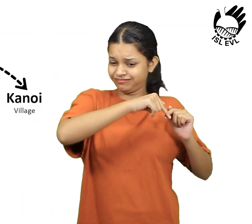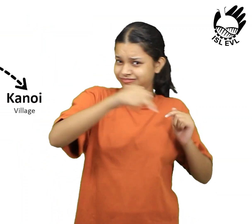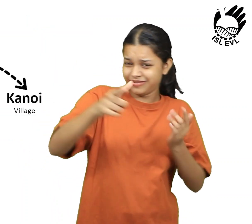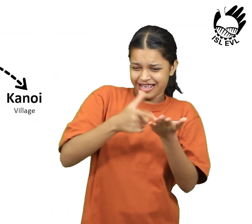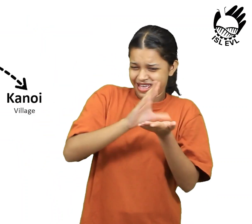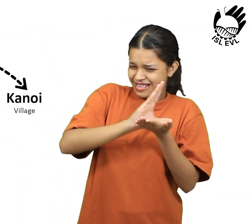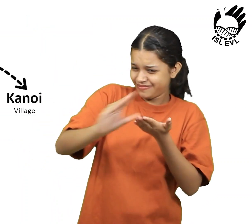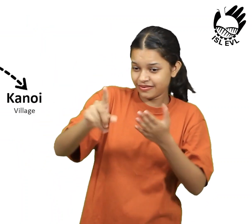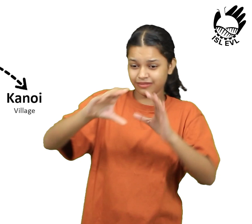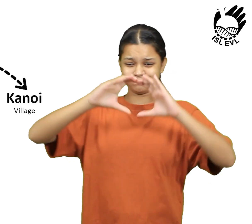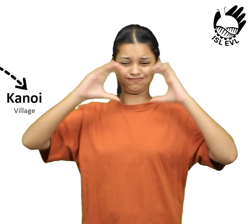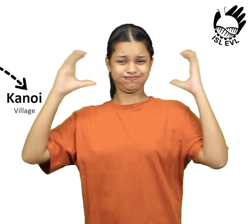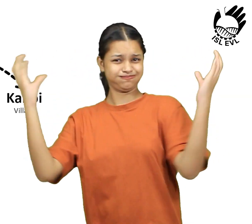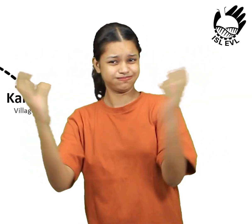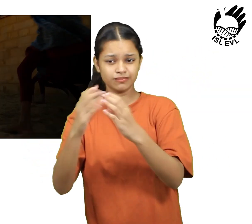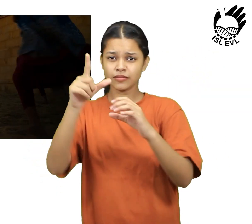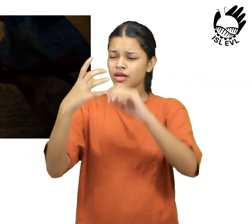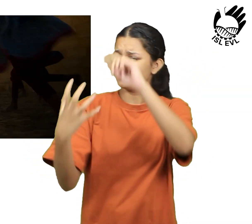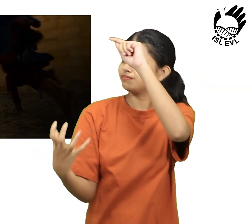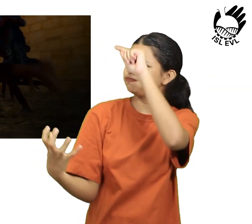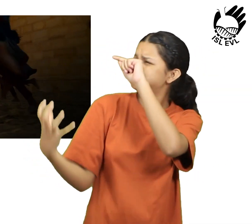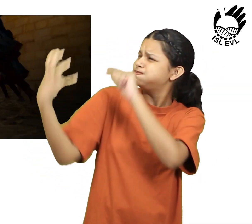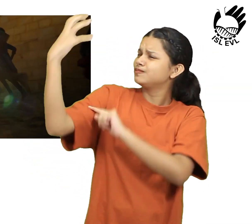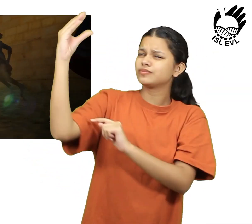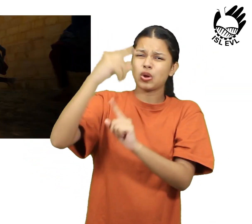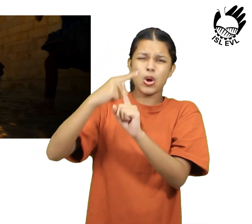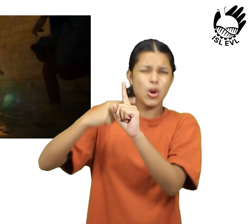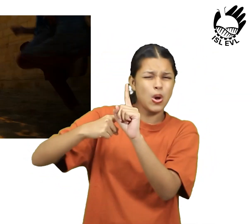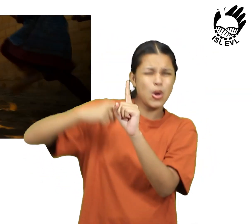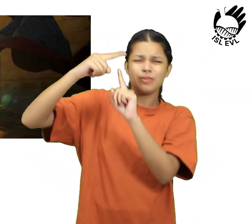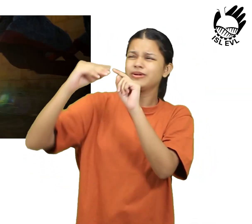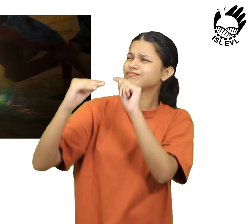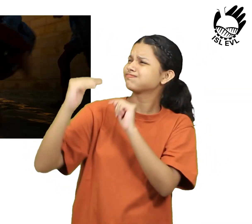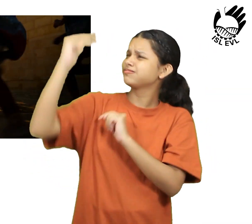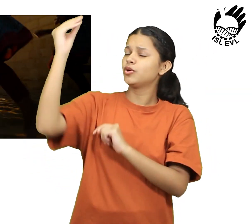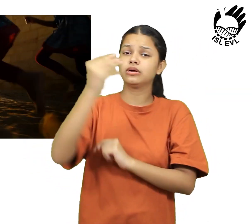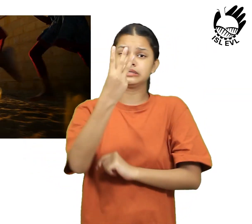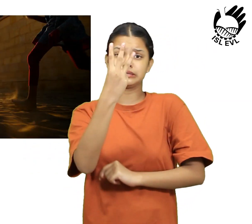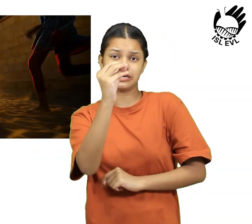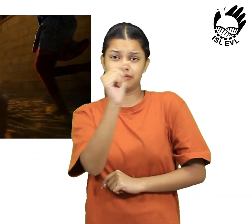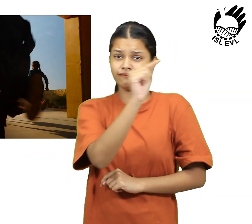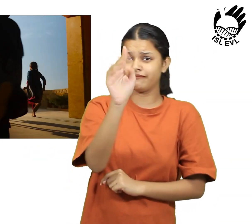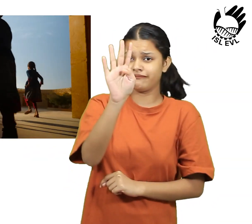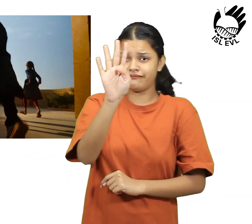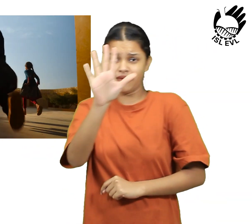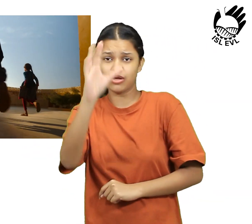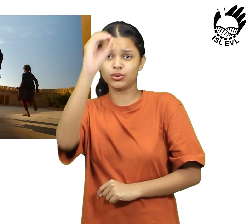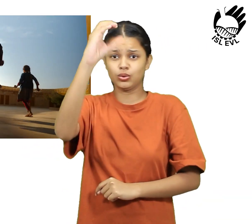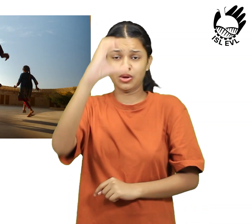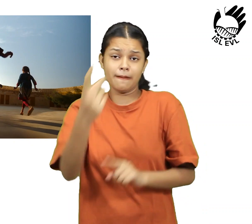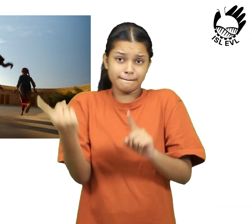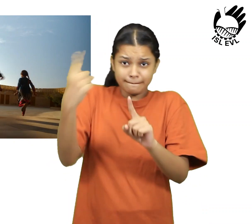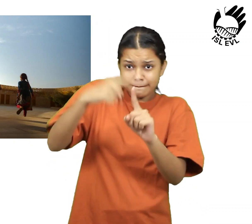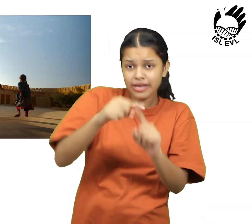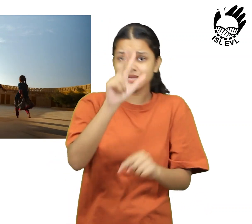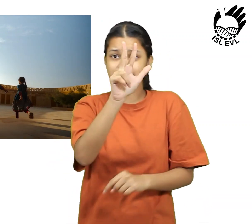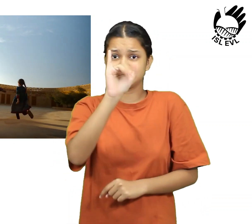The windows are also large and openable which allows for natural ventilation. In addition to its